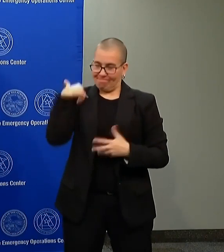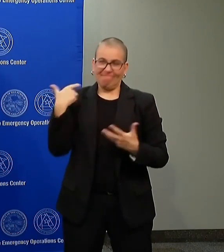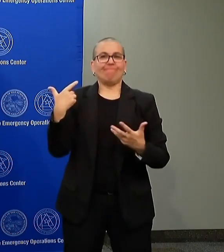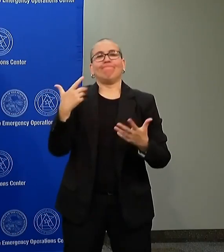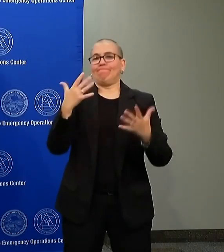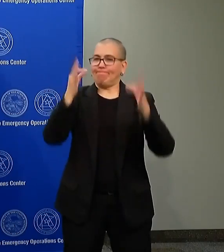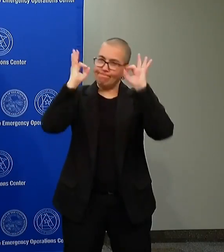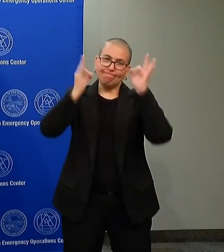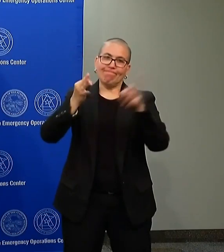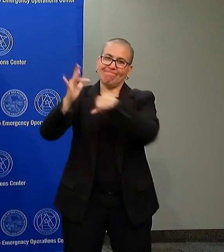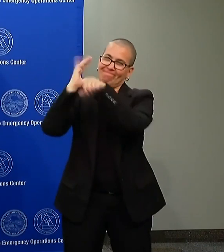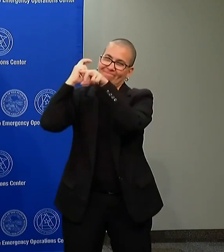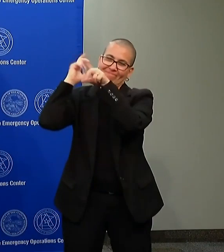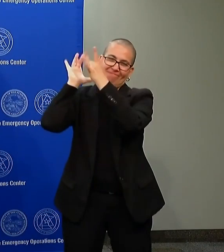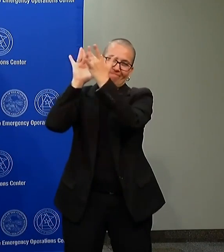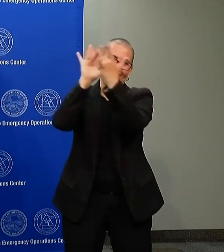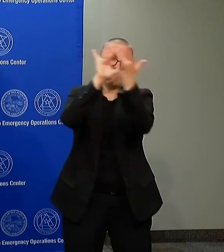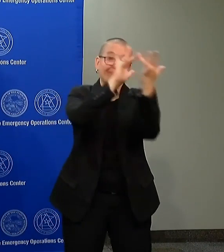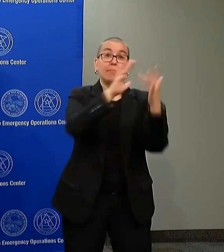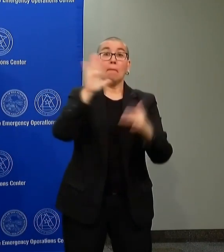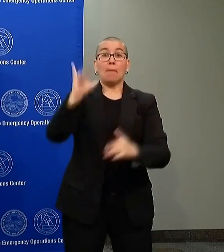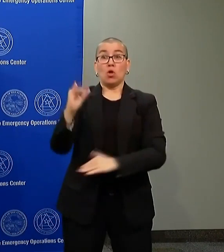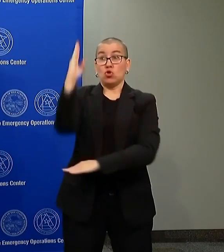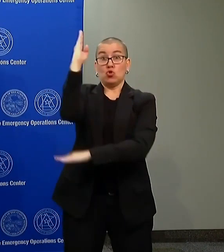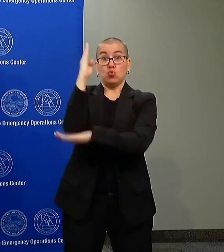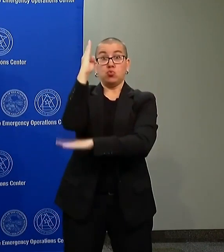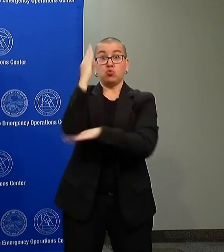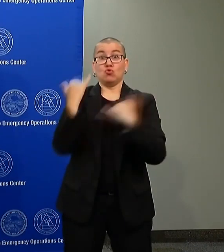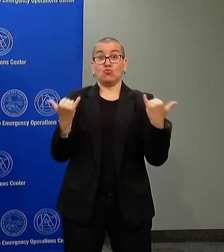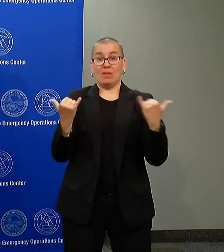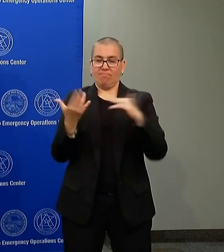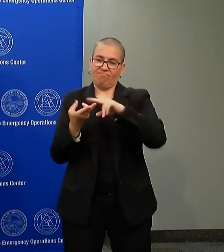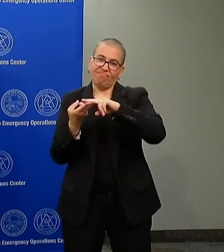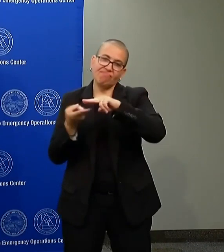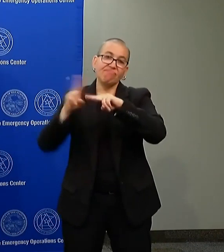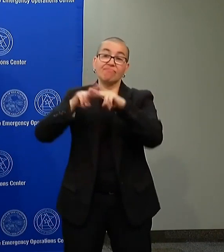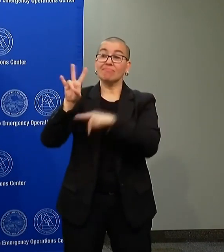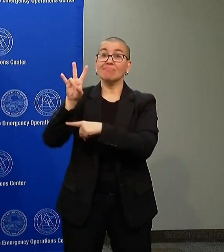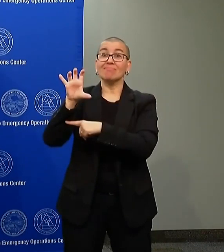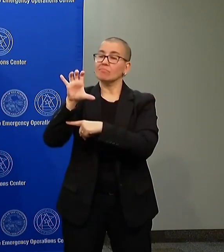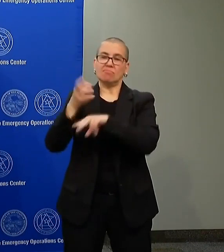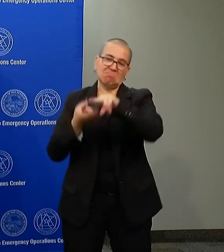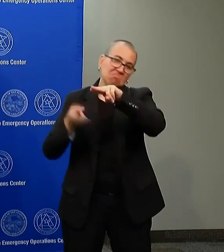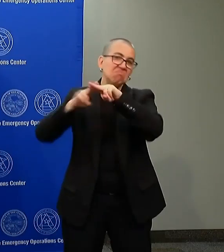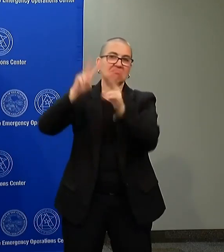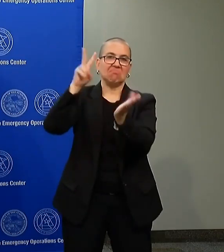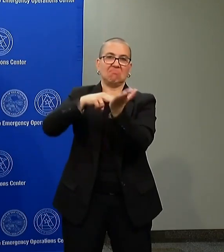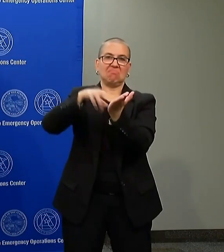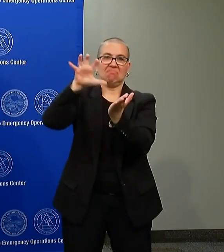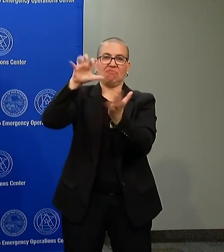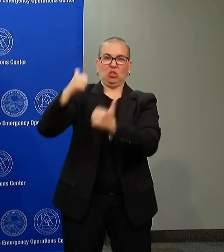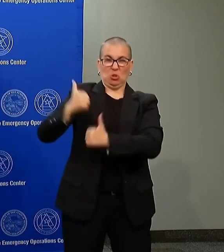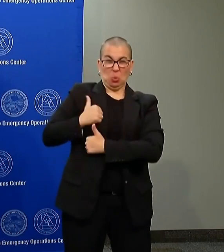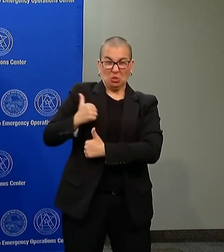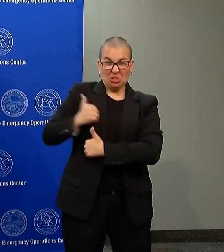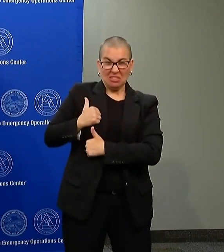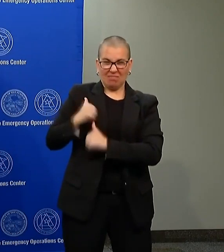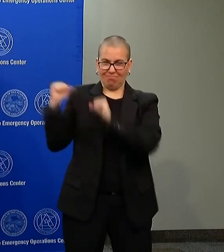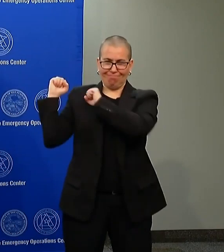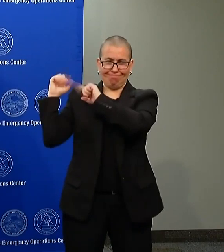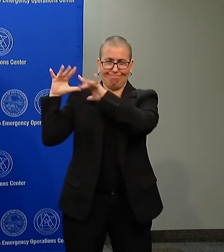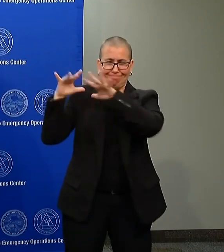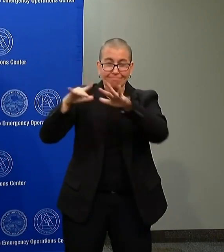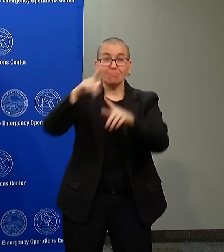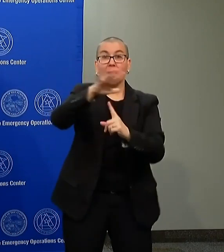noon to have 2500 soldiers and airmen mobilized and in support of the governor's